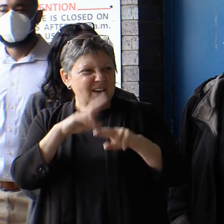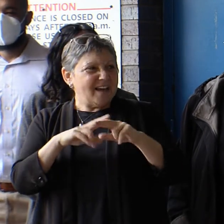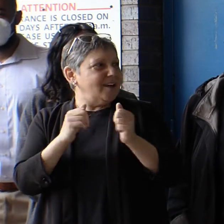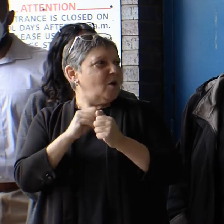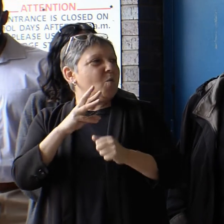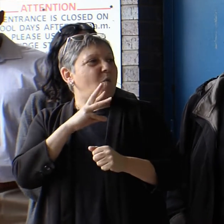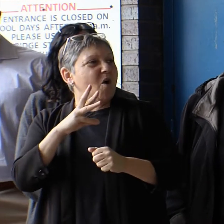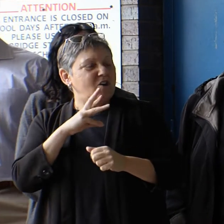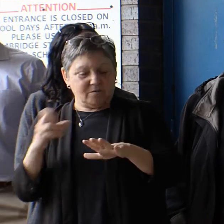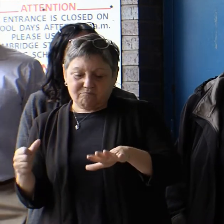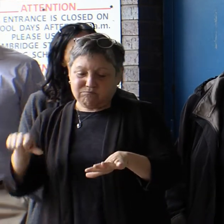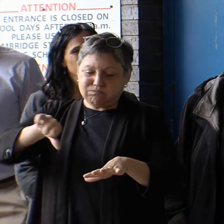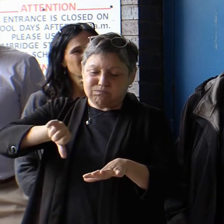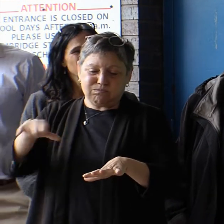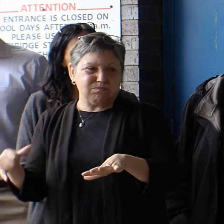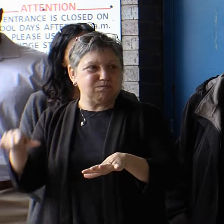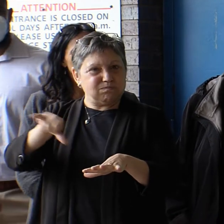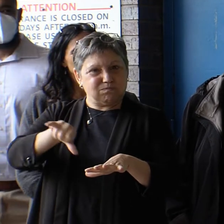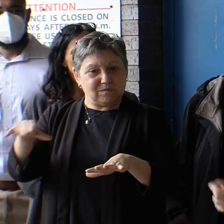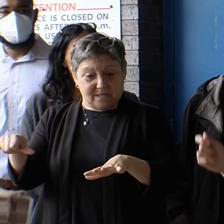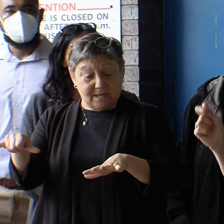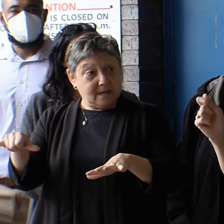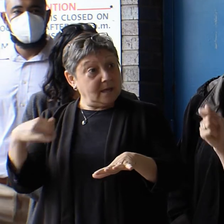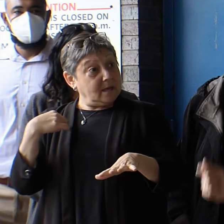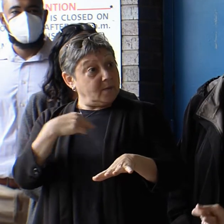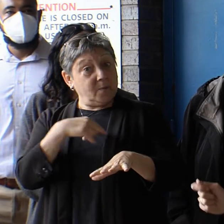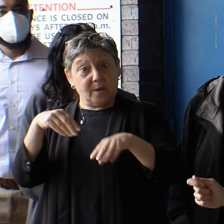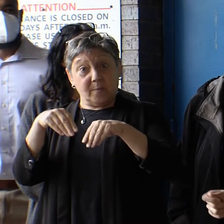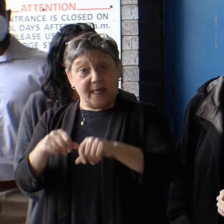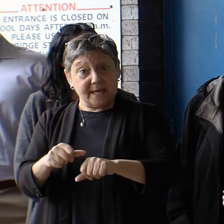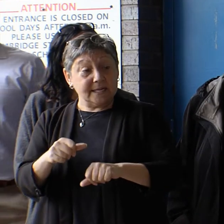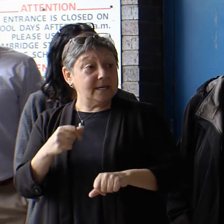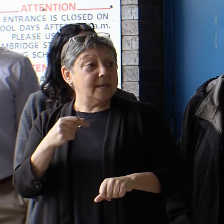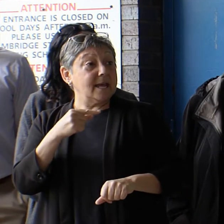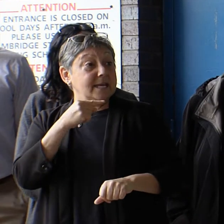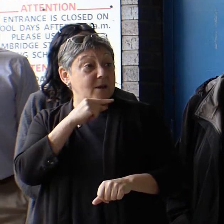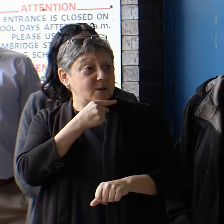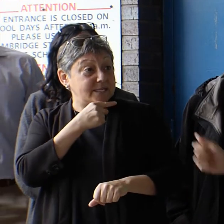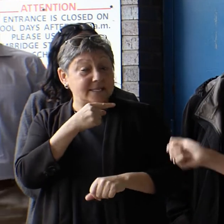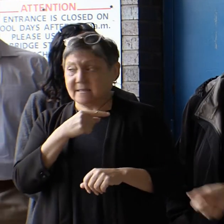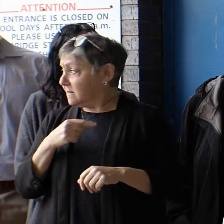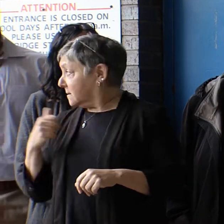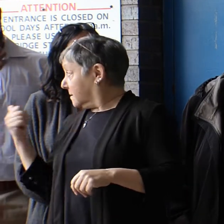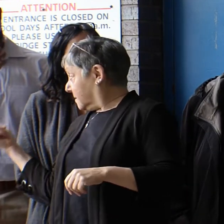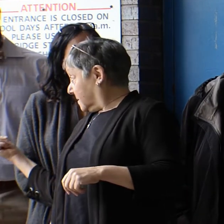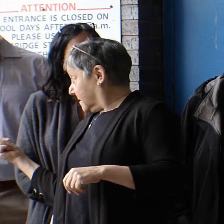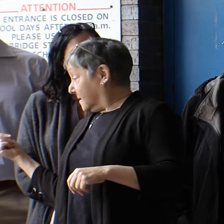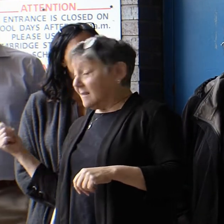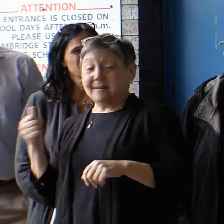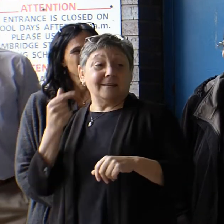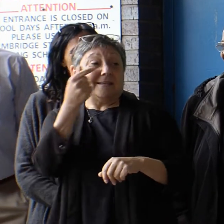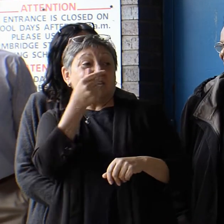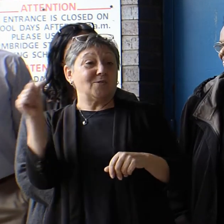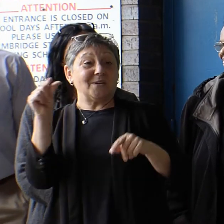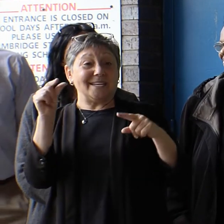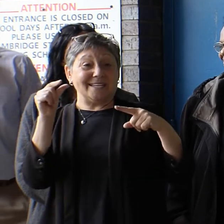can and we were planting carrots and I think you had green beans